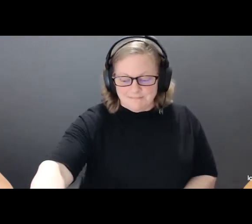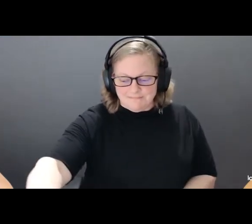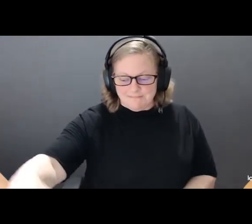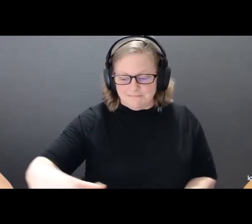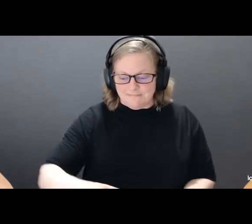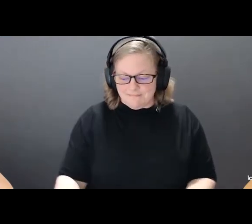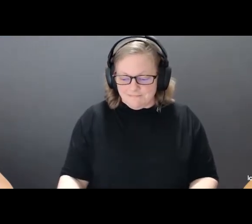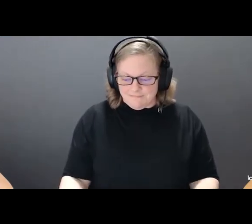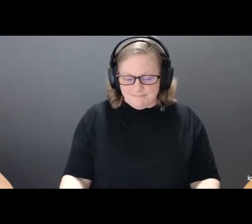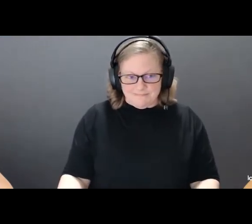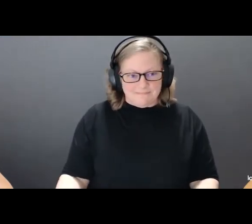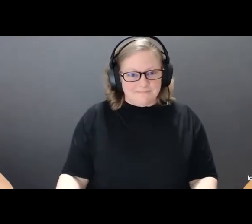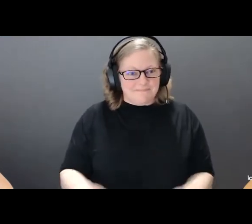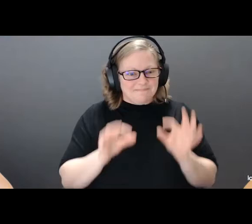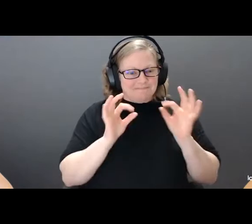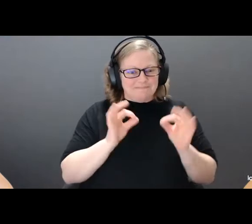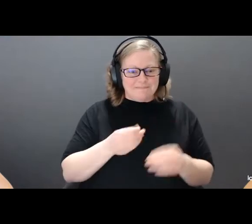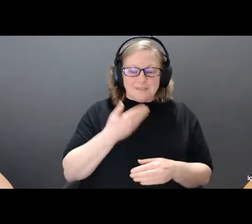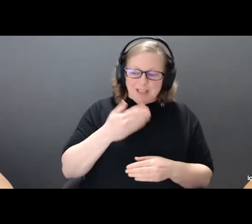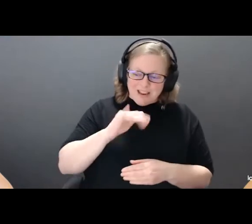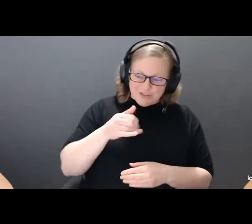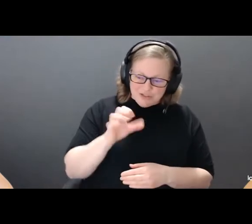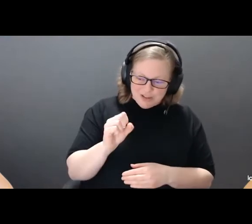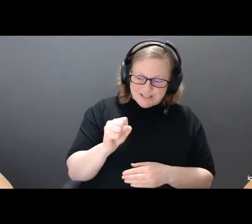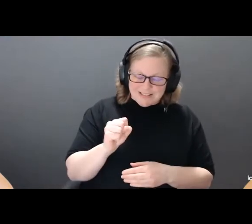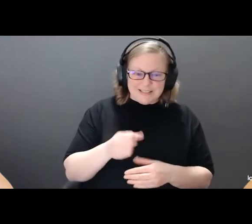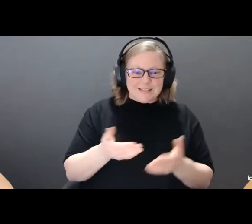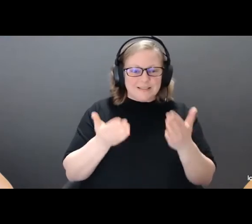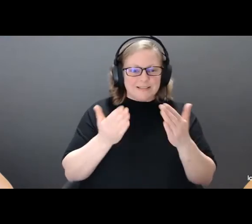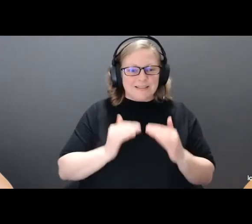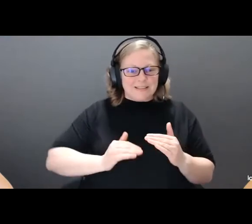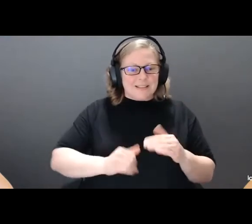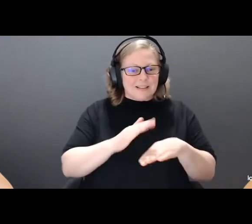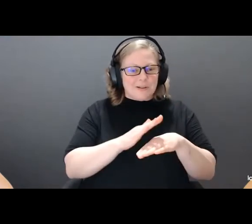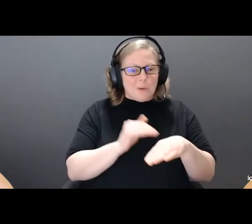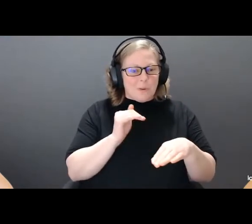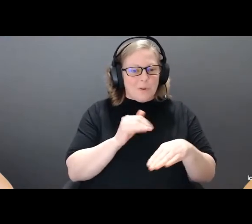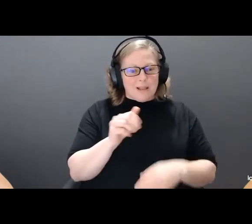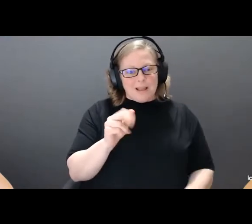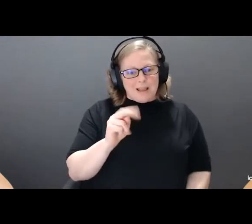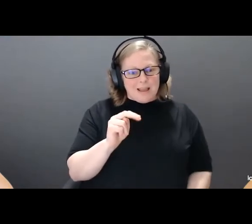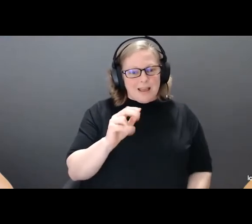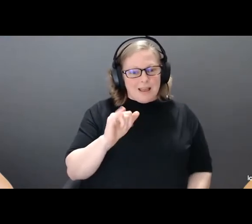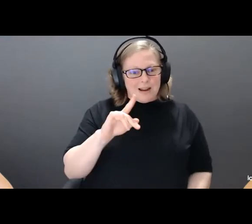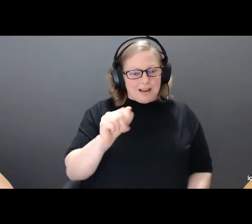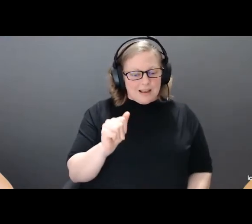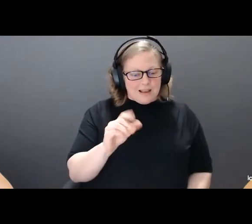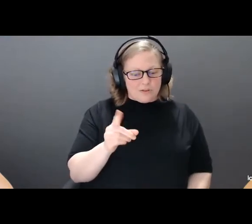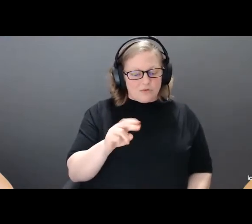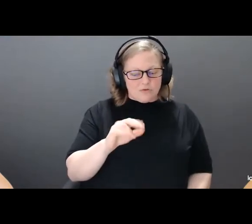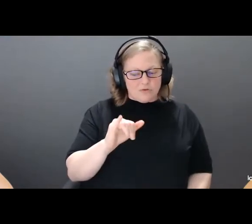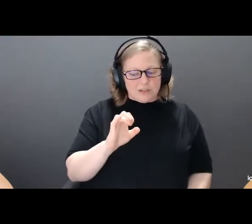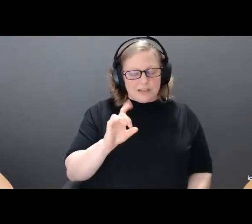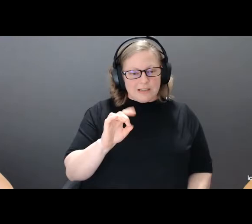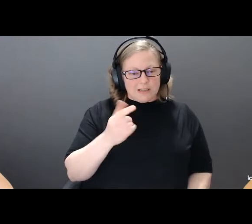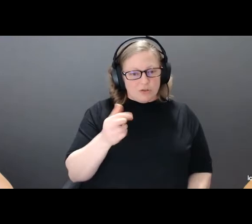Great. Thanks, Jess. I'd now like to call upon Annika Driger, who is going to